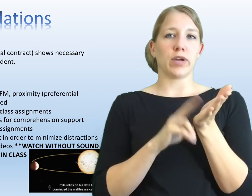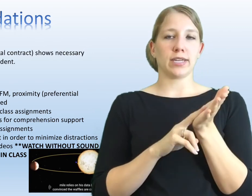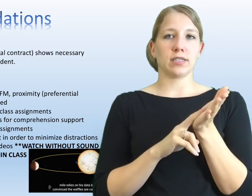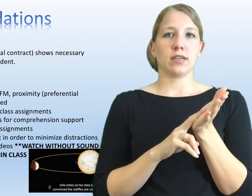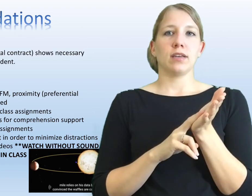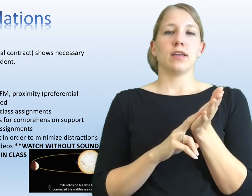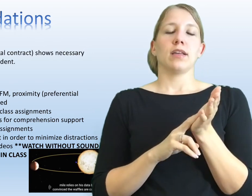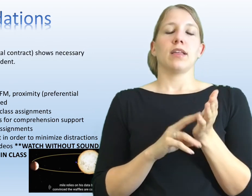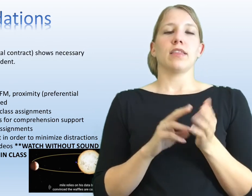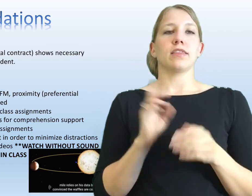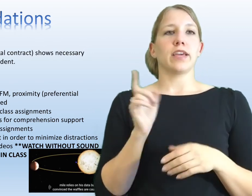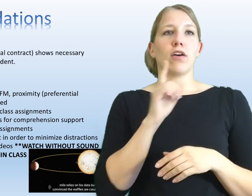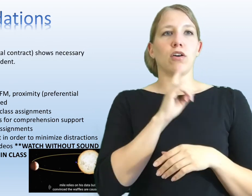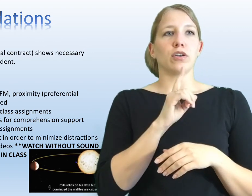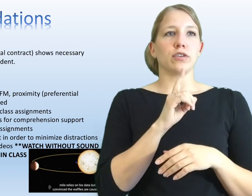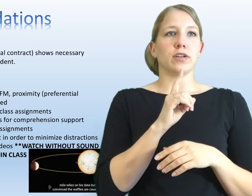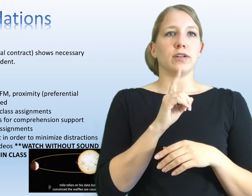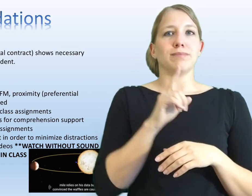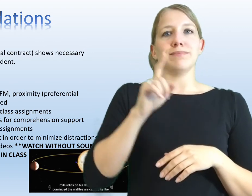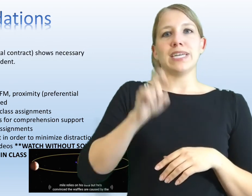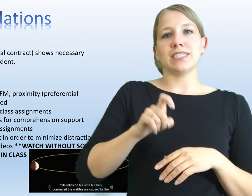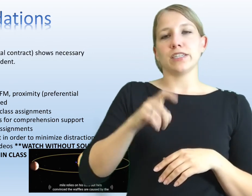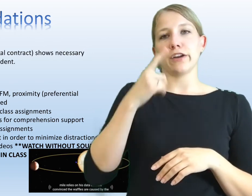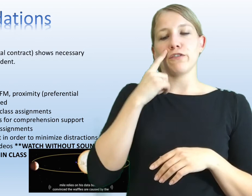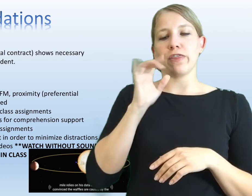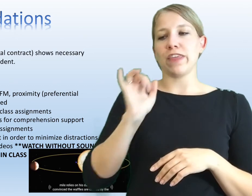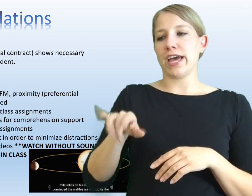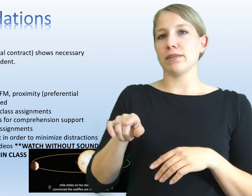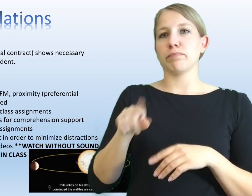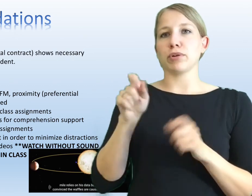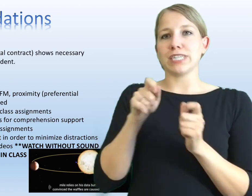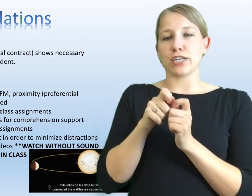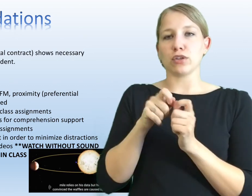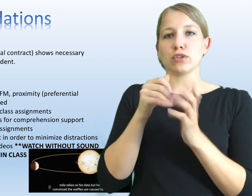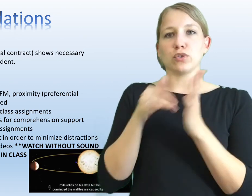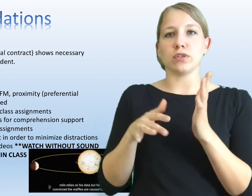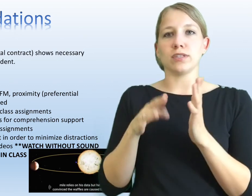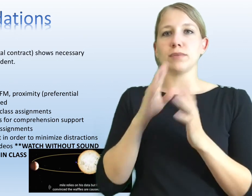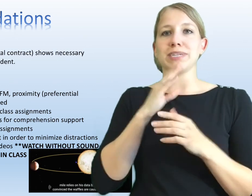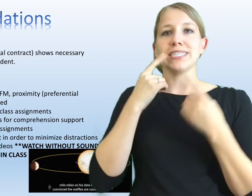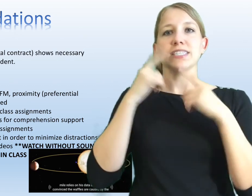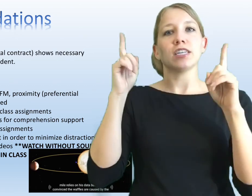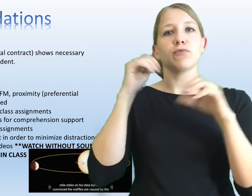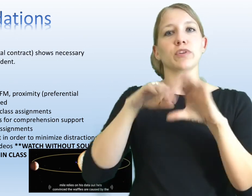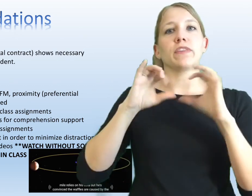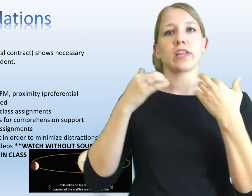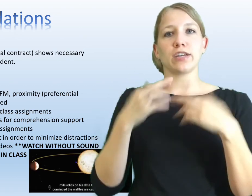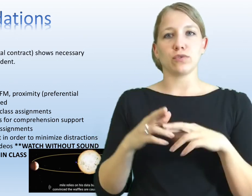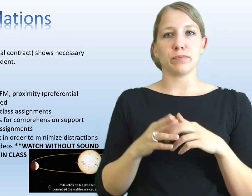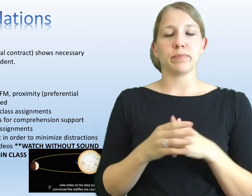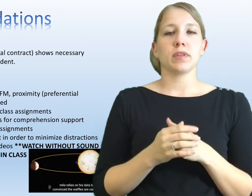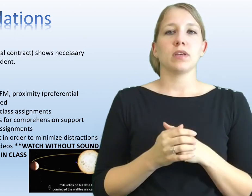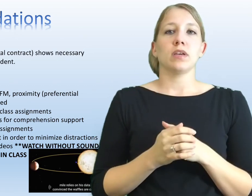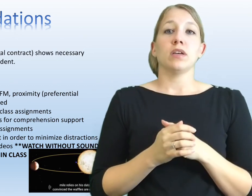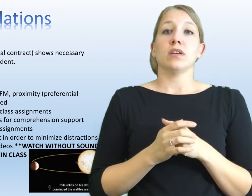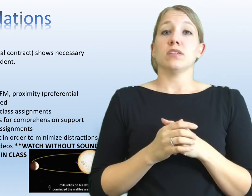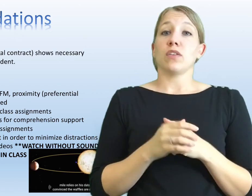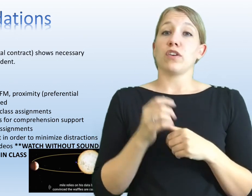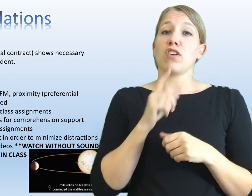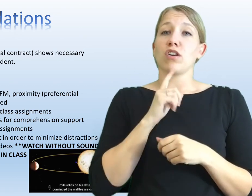contract. They are necessary for that particular student to be successful in the classroom.